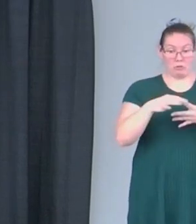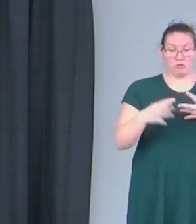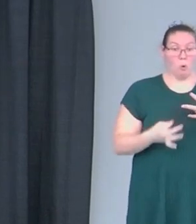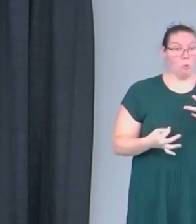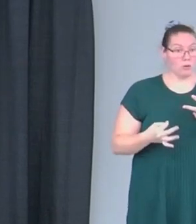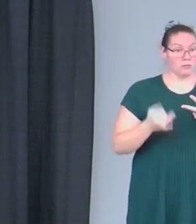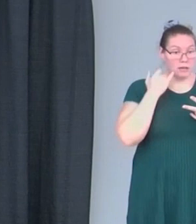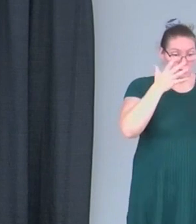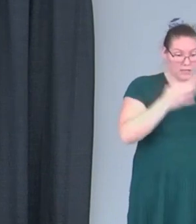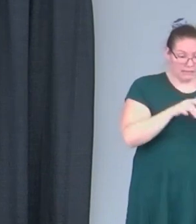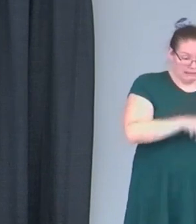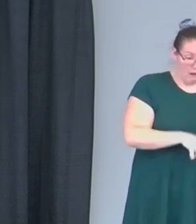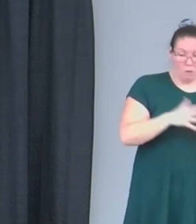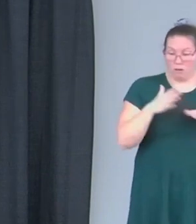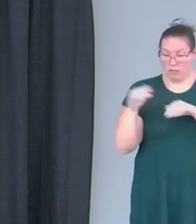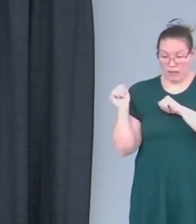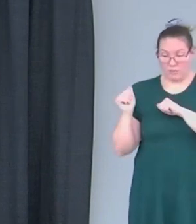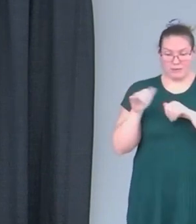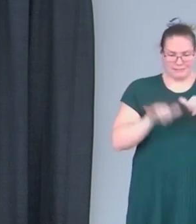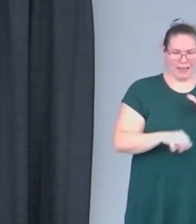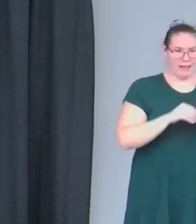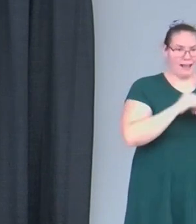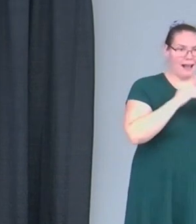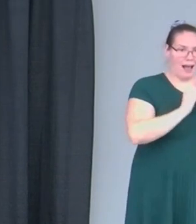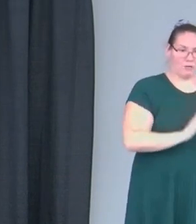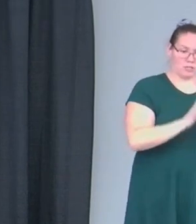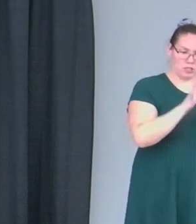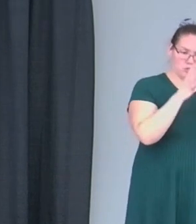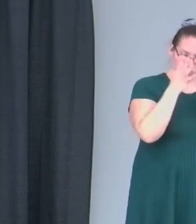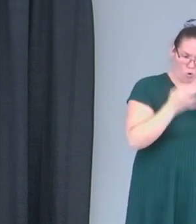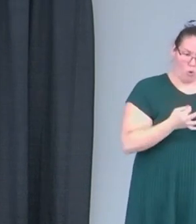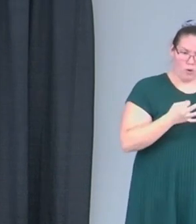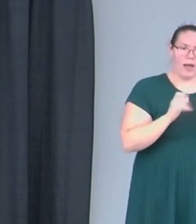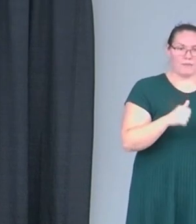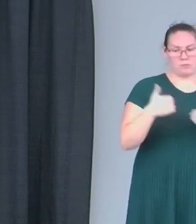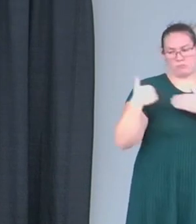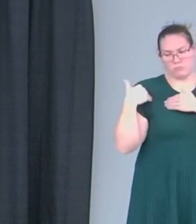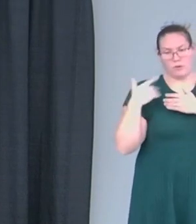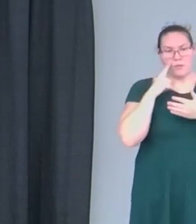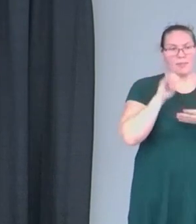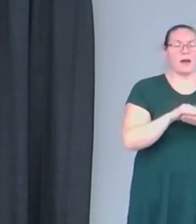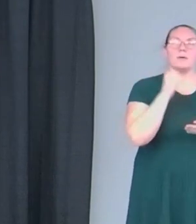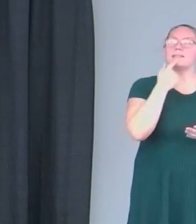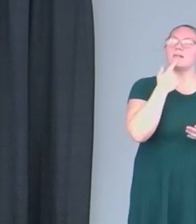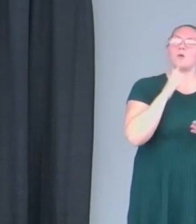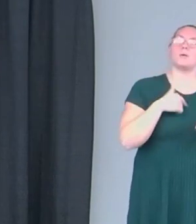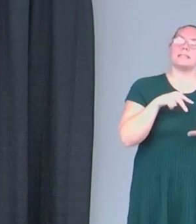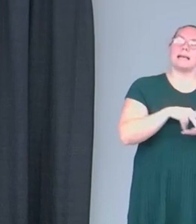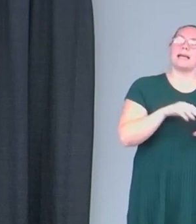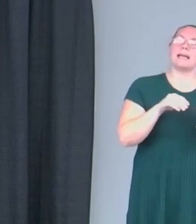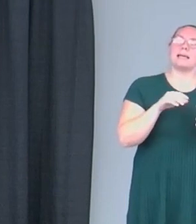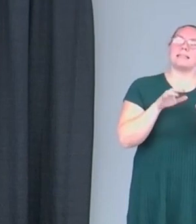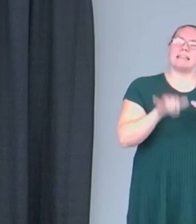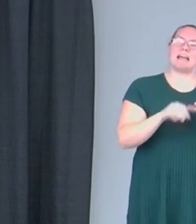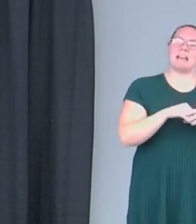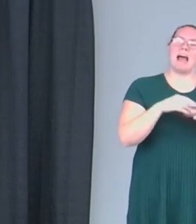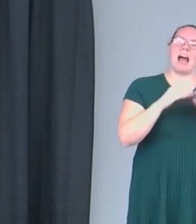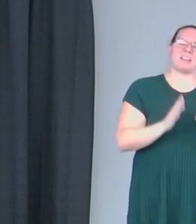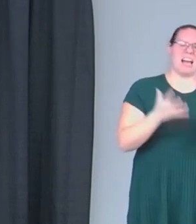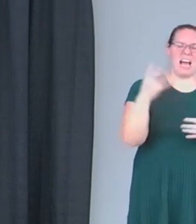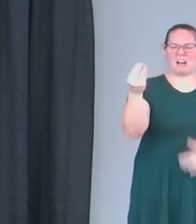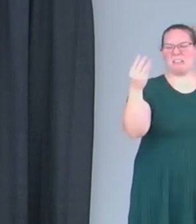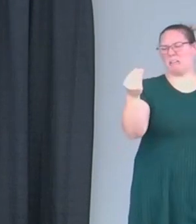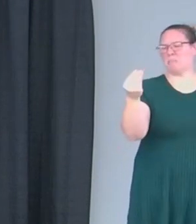of that. When we stay in a house, we making a choice. We have to be accountable of that. Now we can say we're staying in a house because outside is just